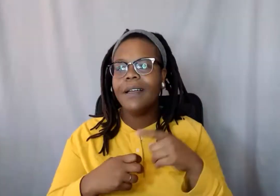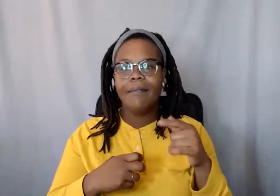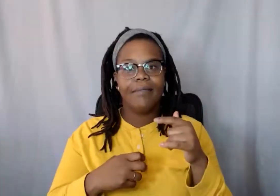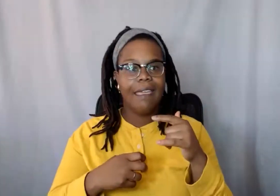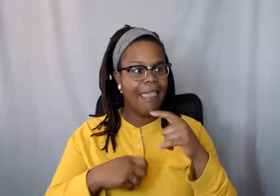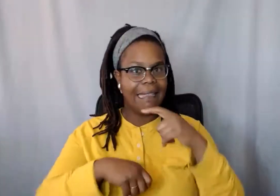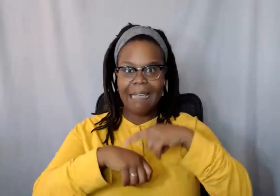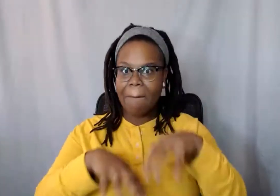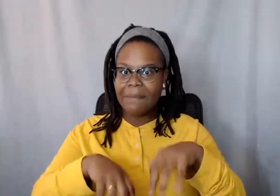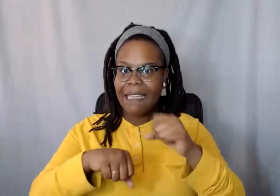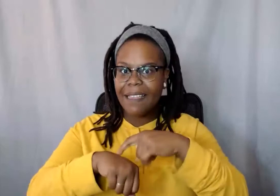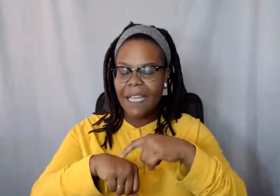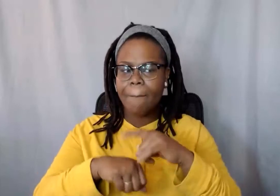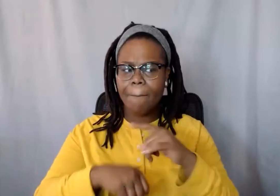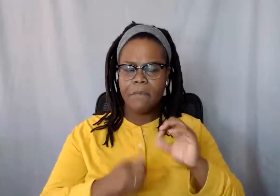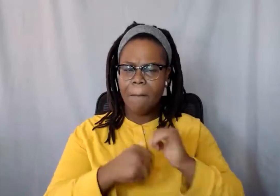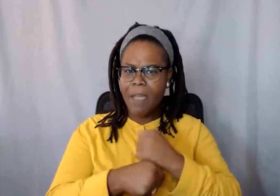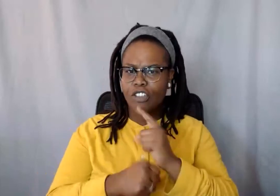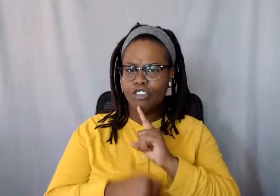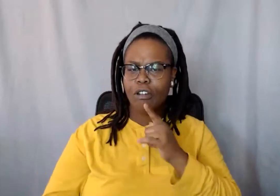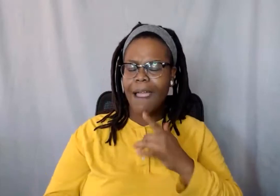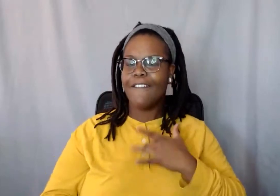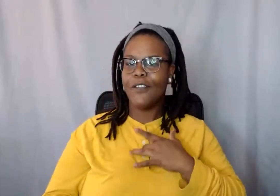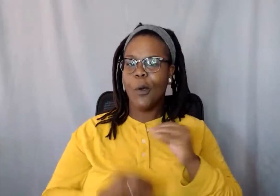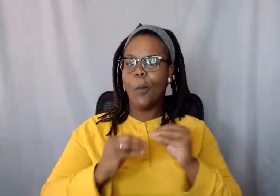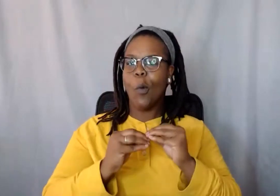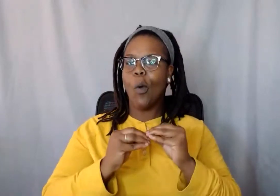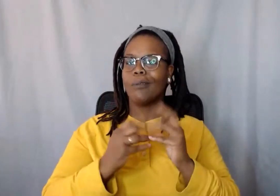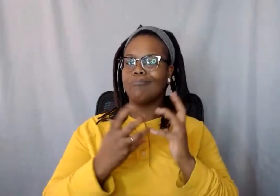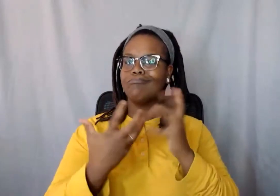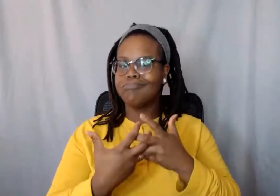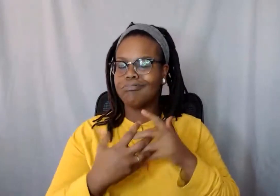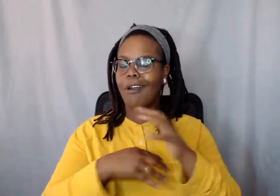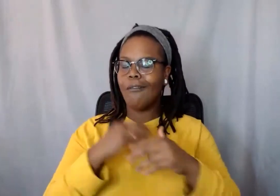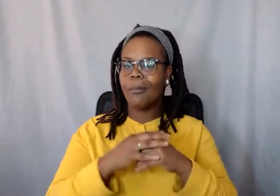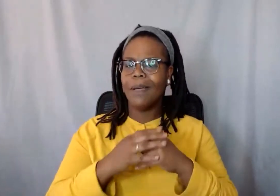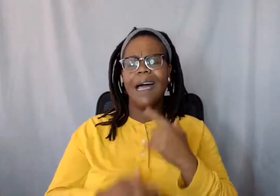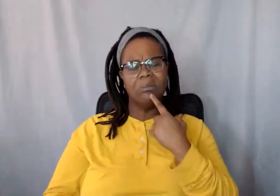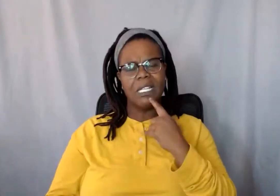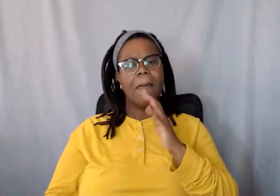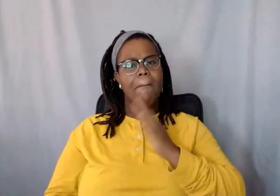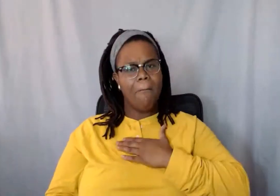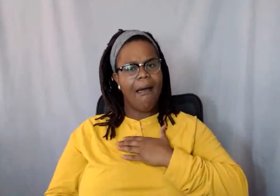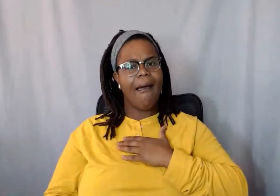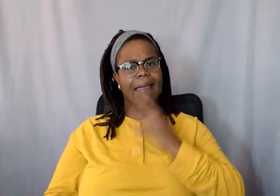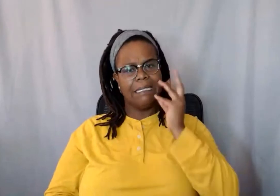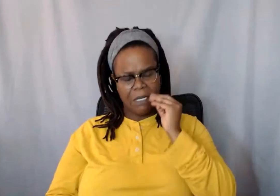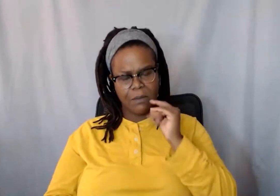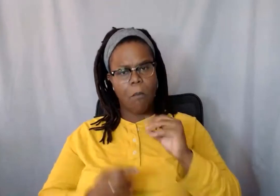like, make sure I feel involved in class. So I would say that it has been very positive and I really would love more faculty and students